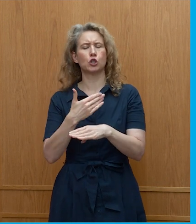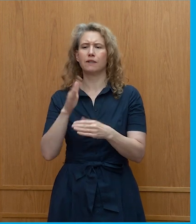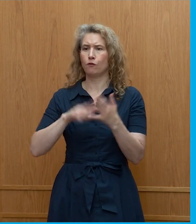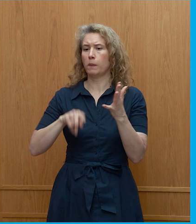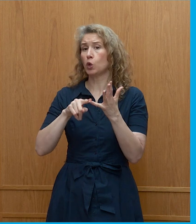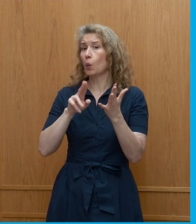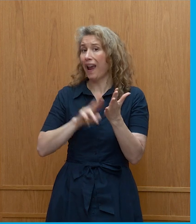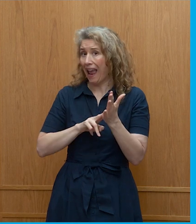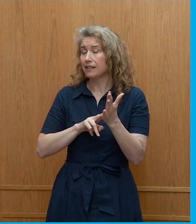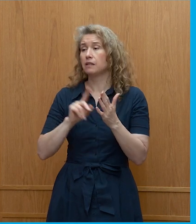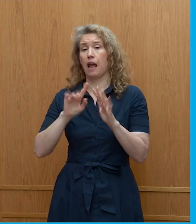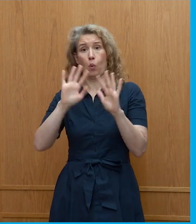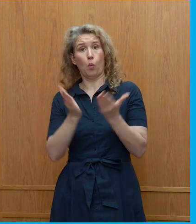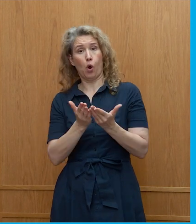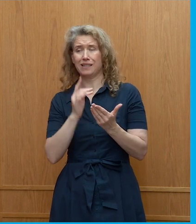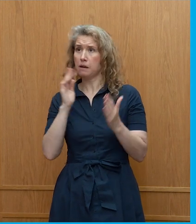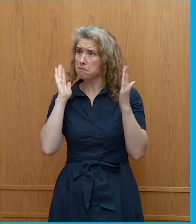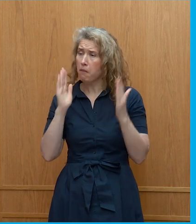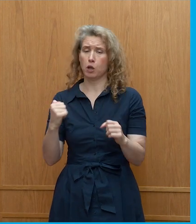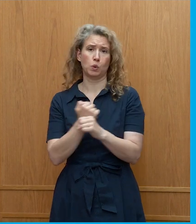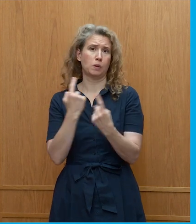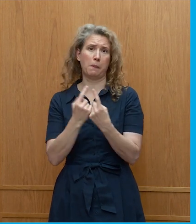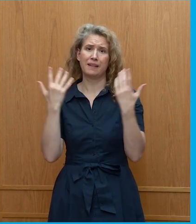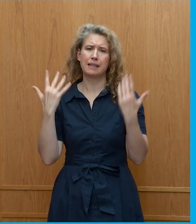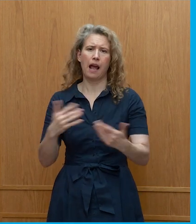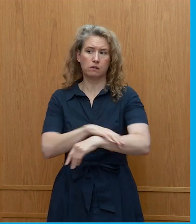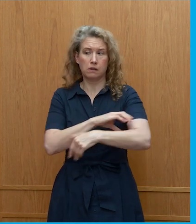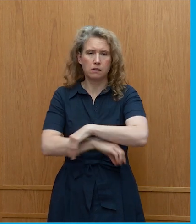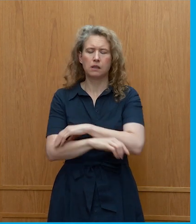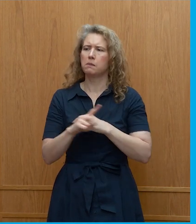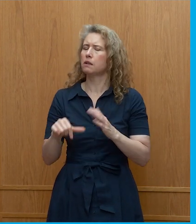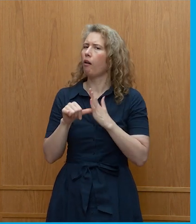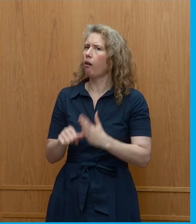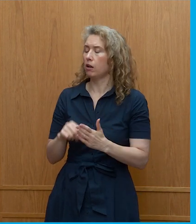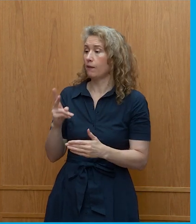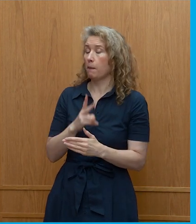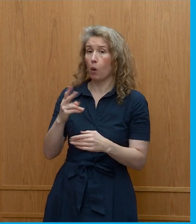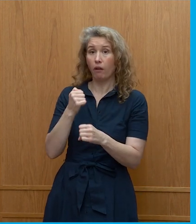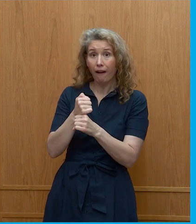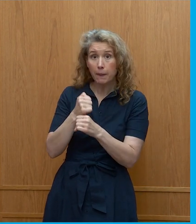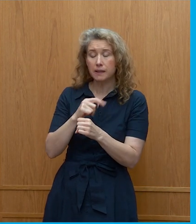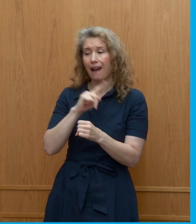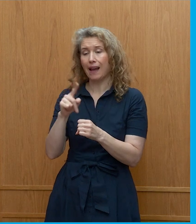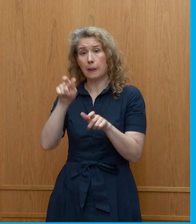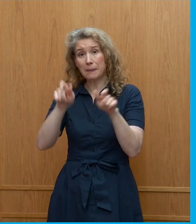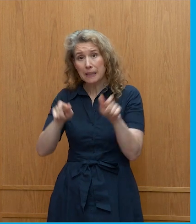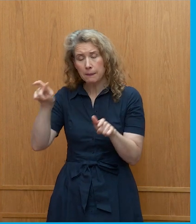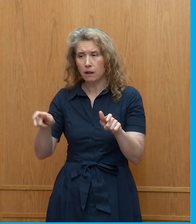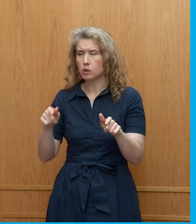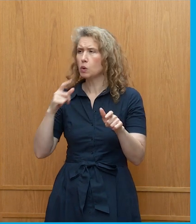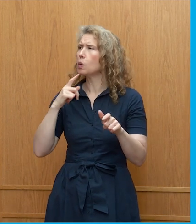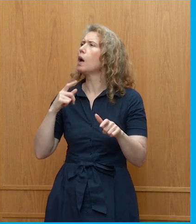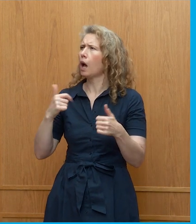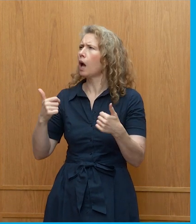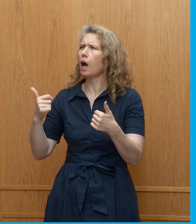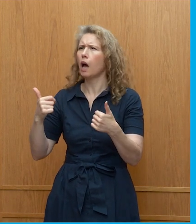Nations and across the world, it's harder for both governments and populations to galvanise